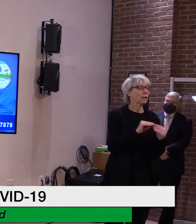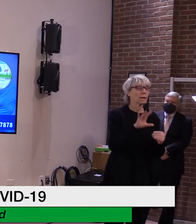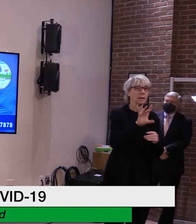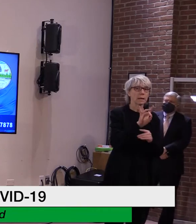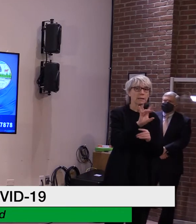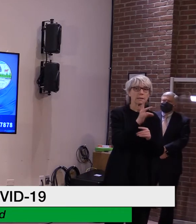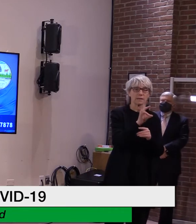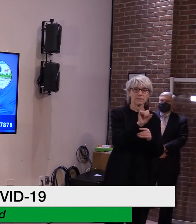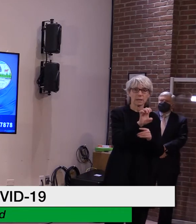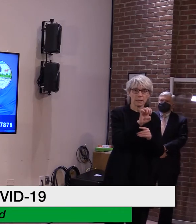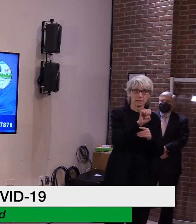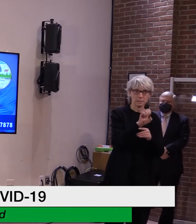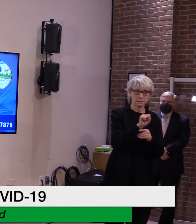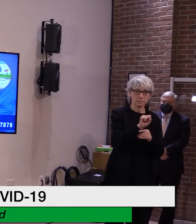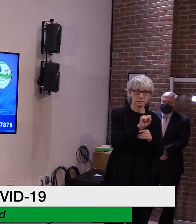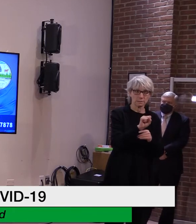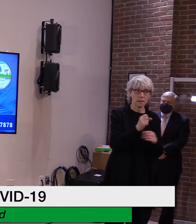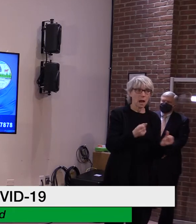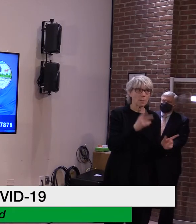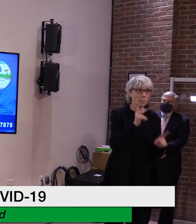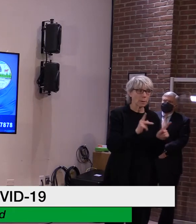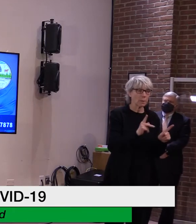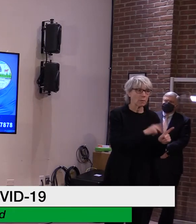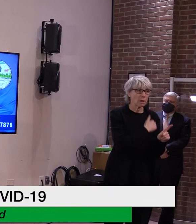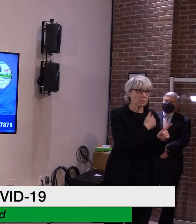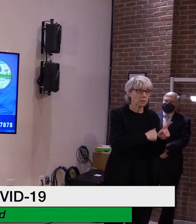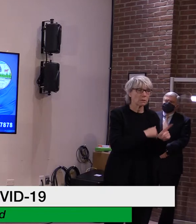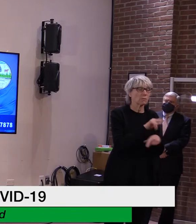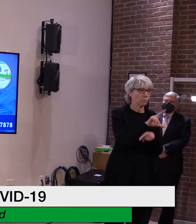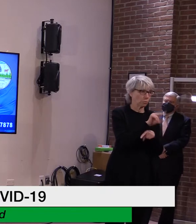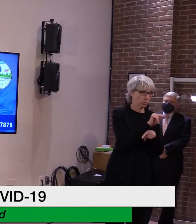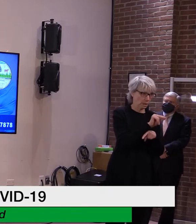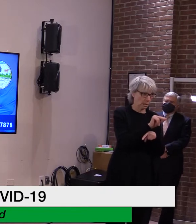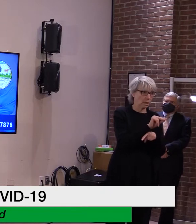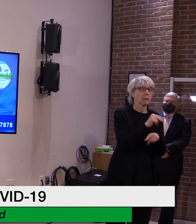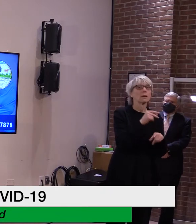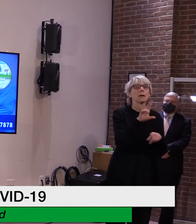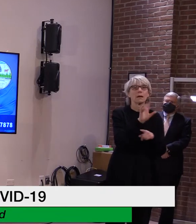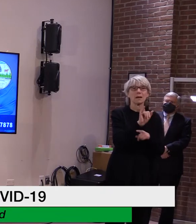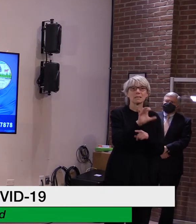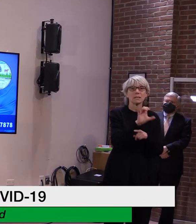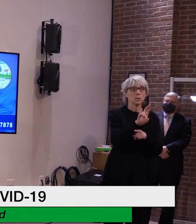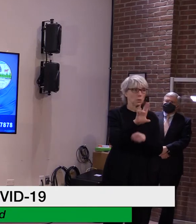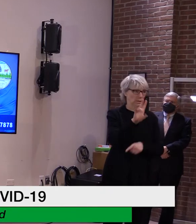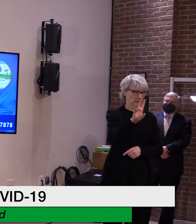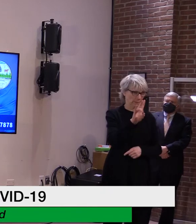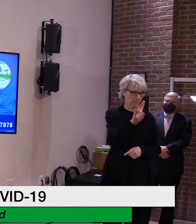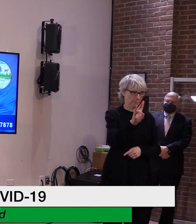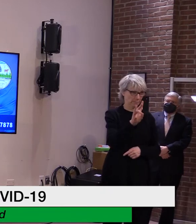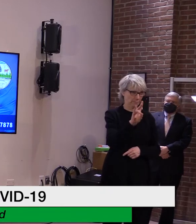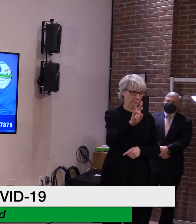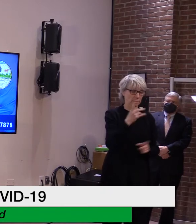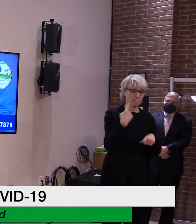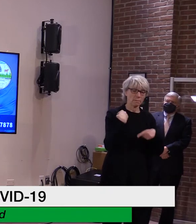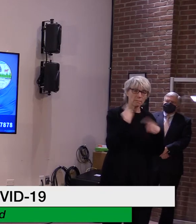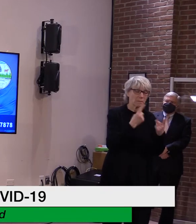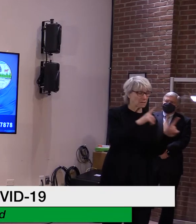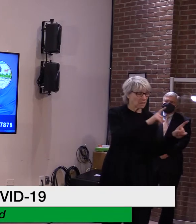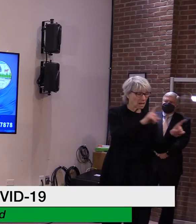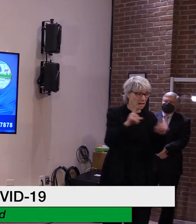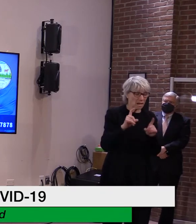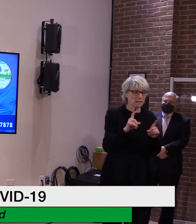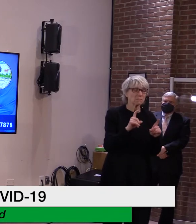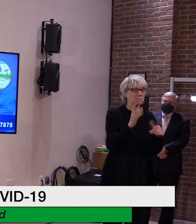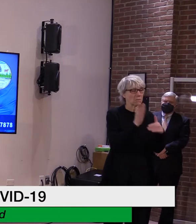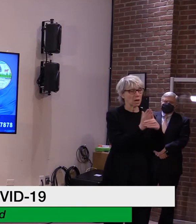30 people in the hospital, including seven in the ICU, with a seven-day average positivity rate of 1